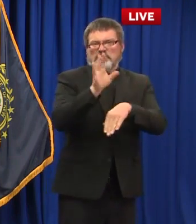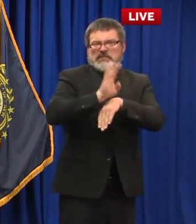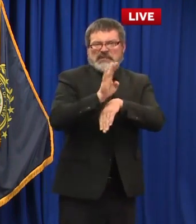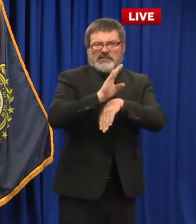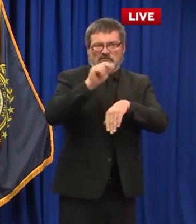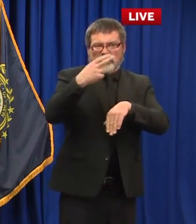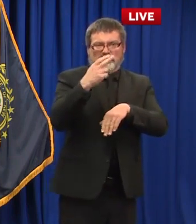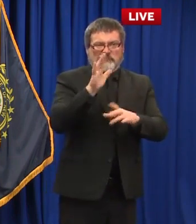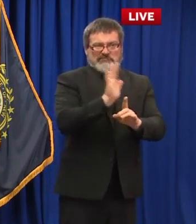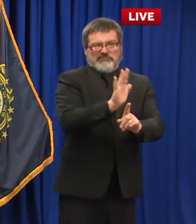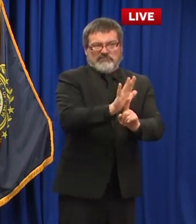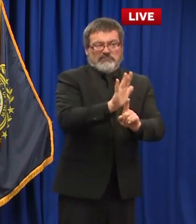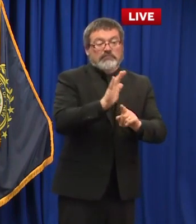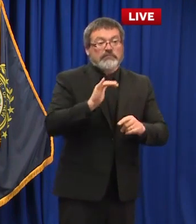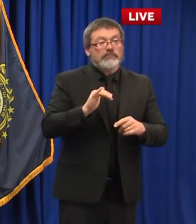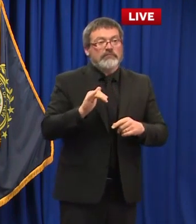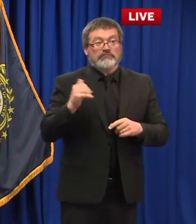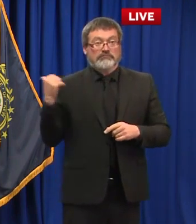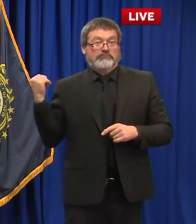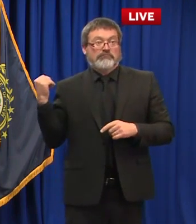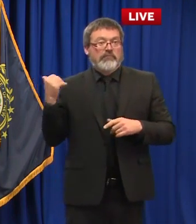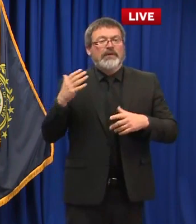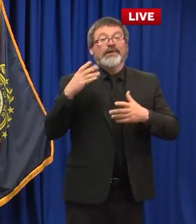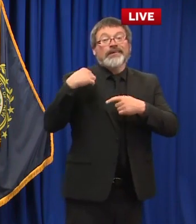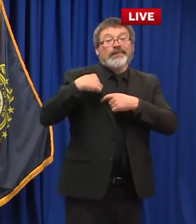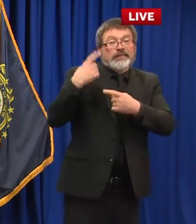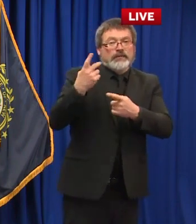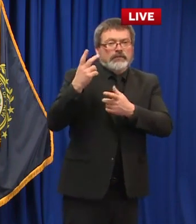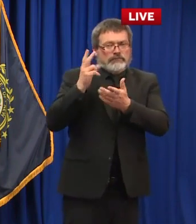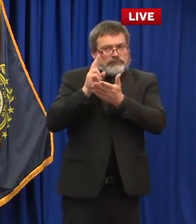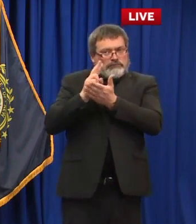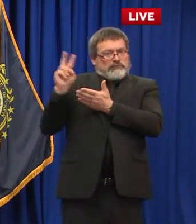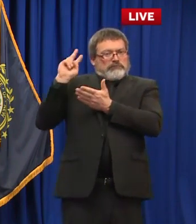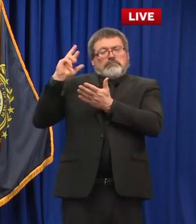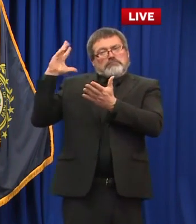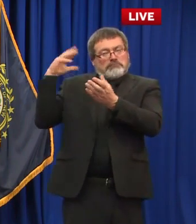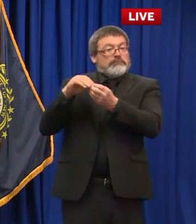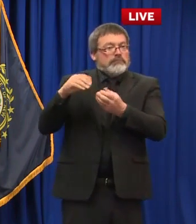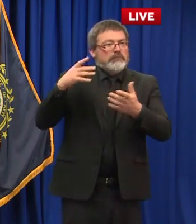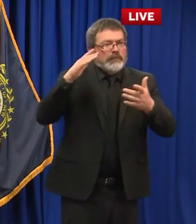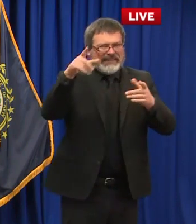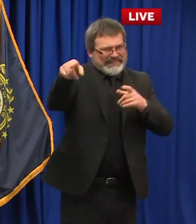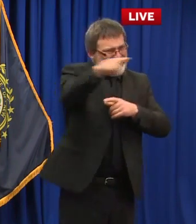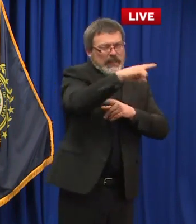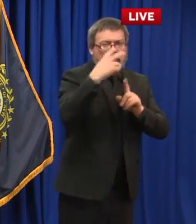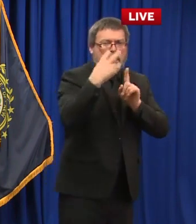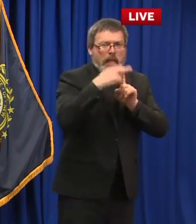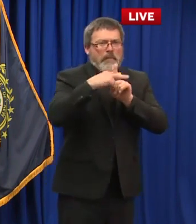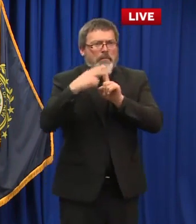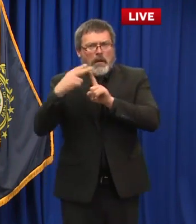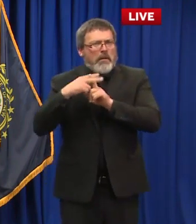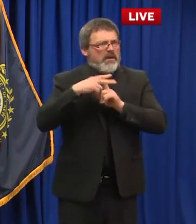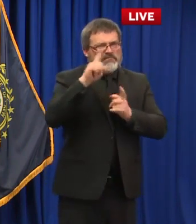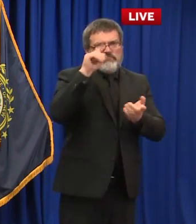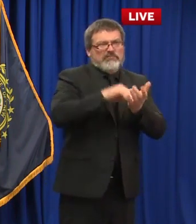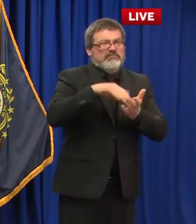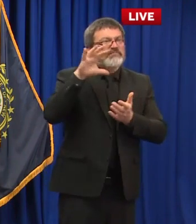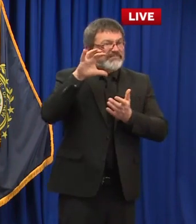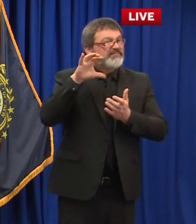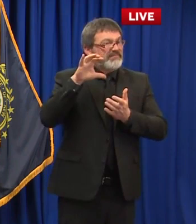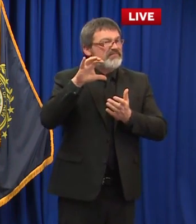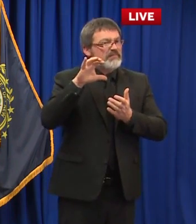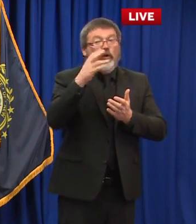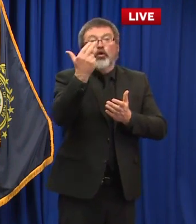-grant application process where we received just over 13,000 submissions and pre-grant applications or pre-qualification